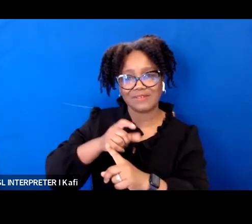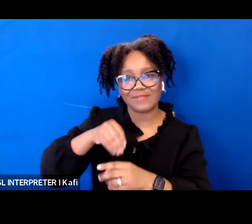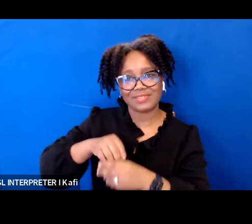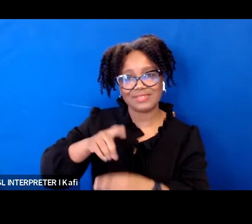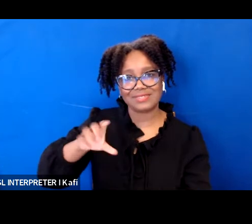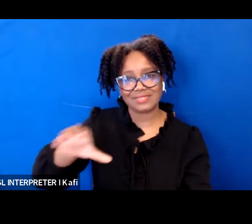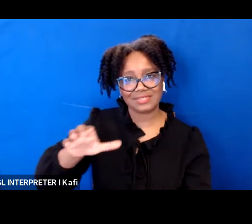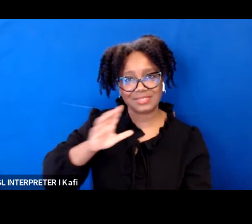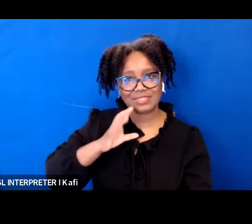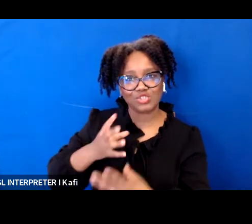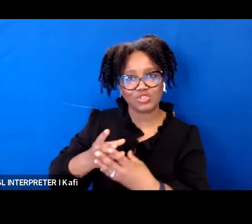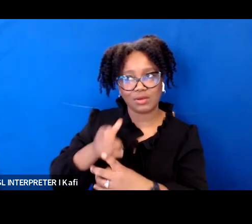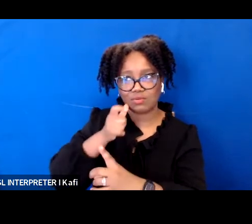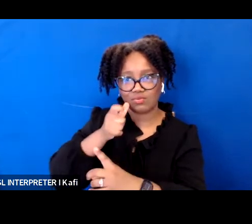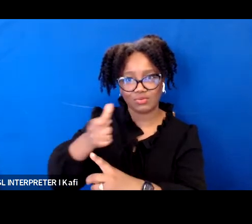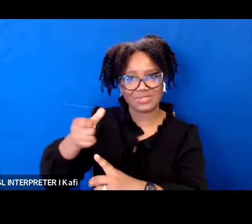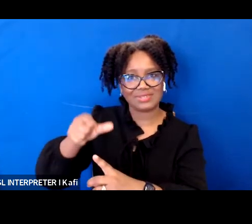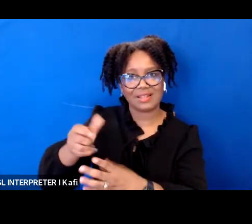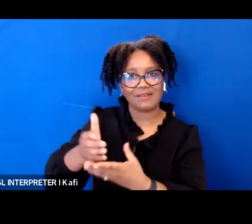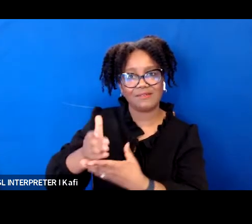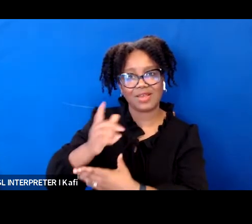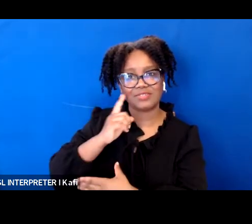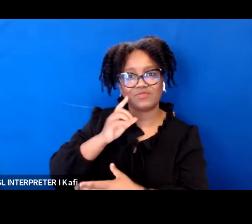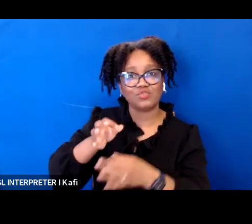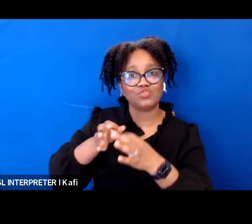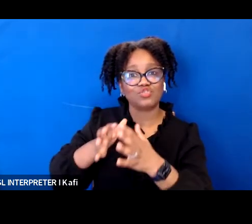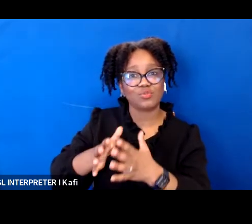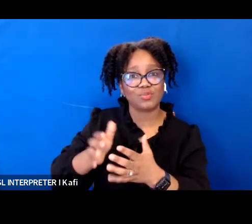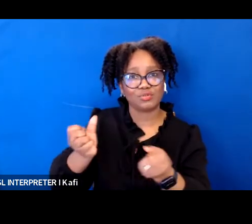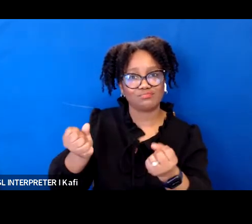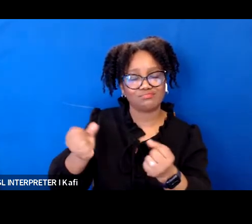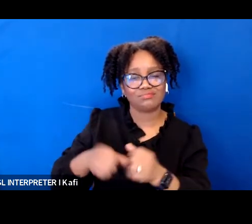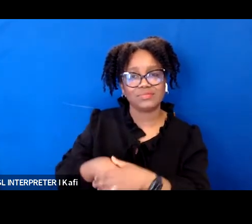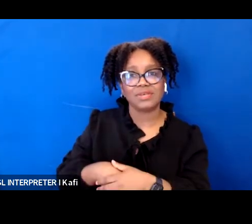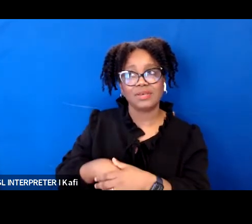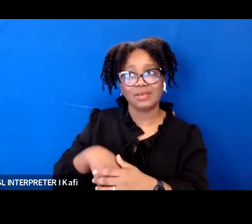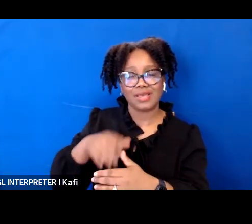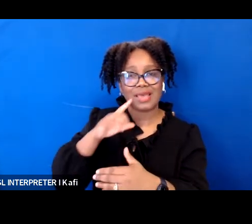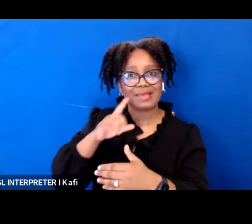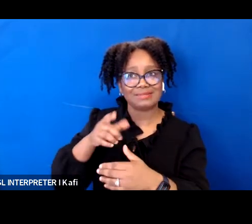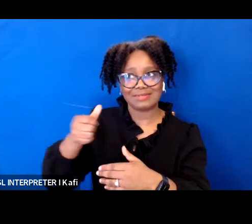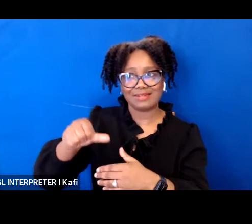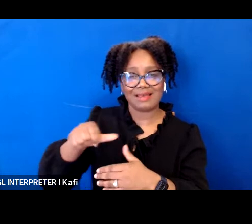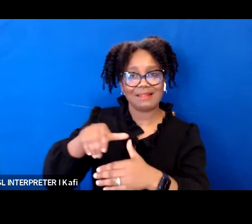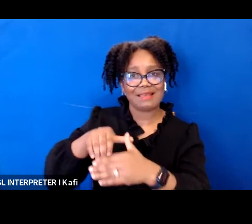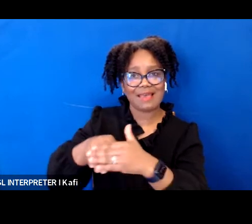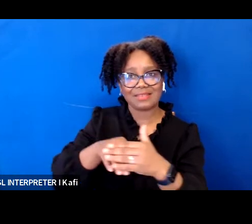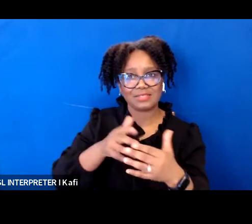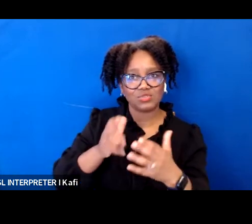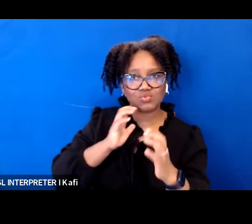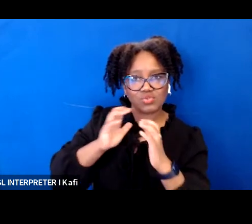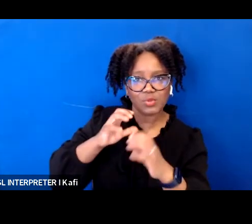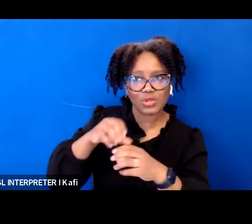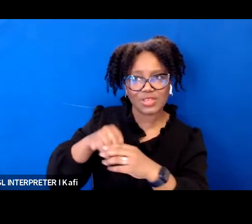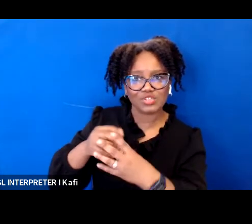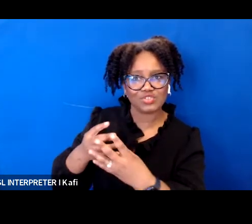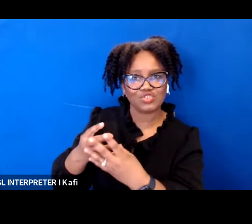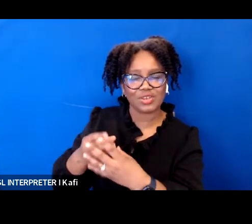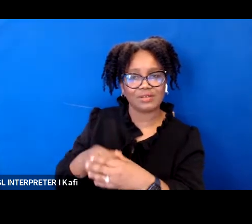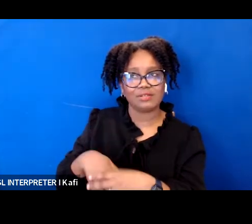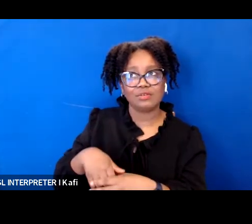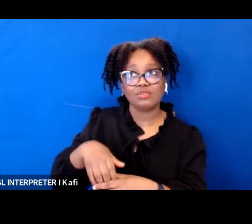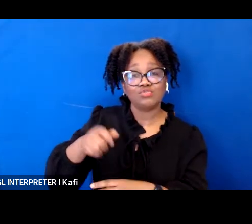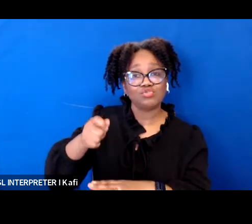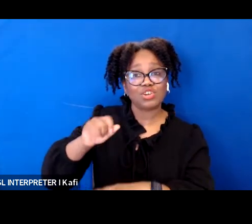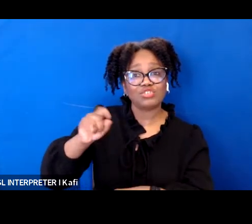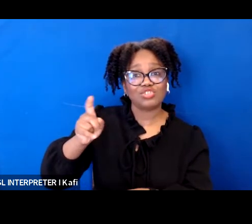accommodations that would have allowed him to access services and programming at the jail judge jackson upheld the purpose and requirements of